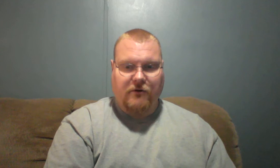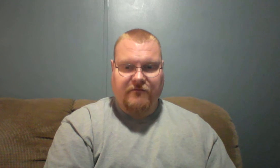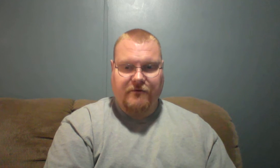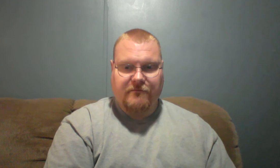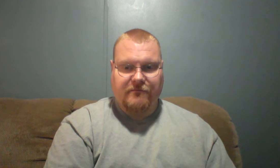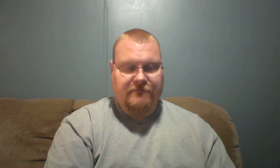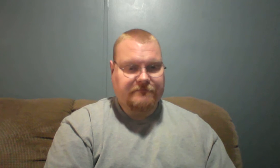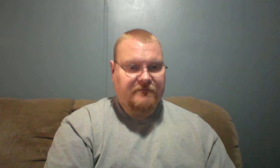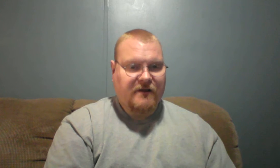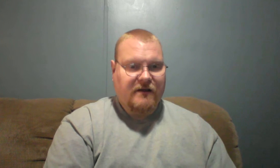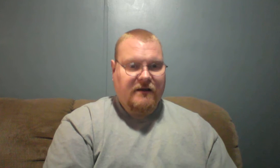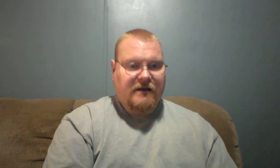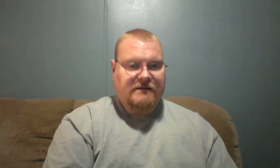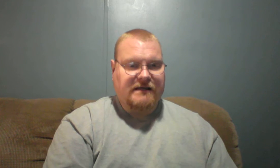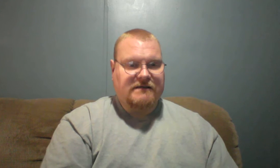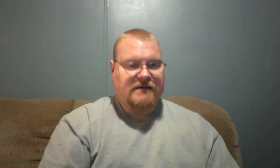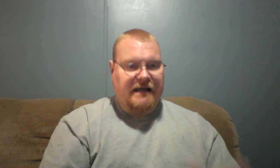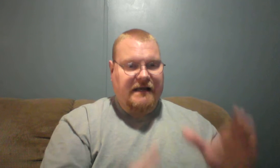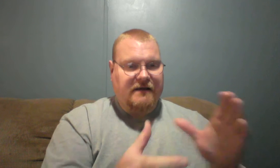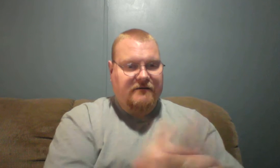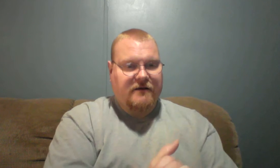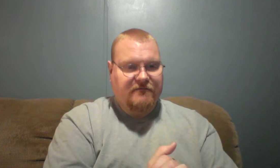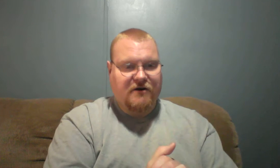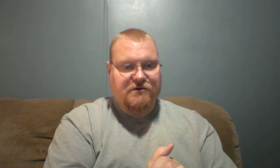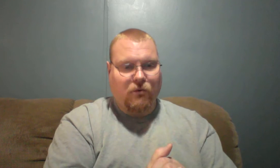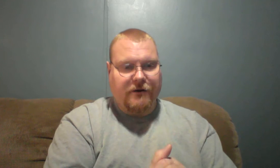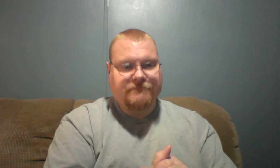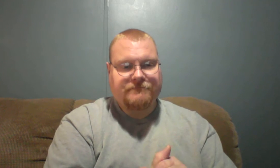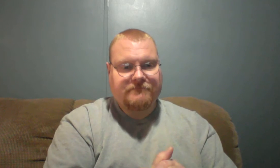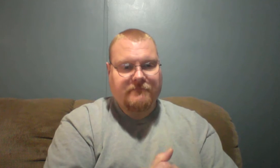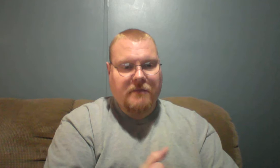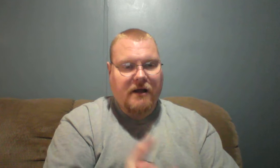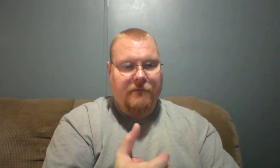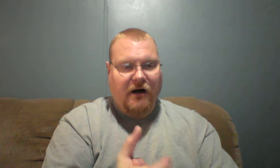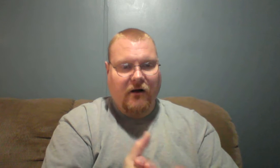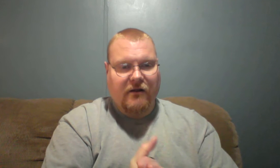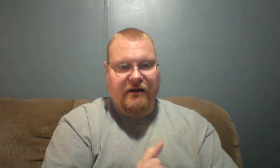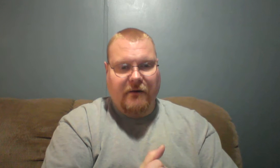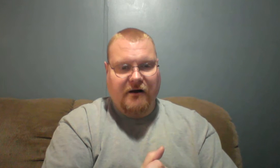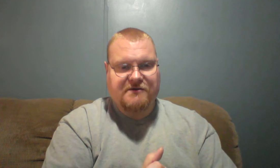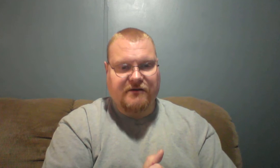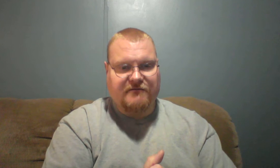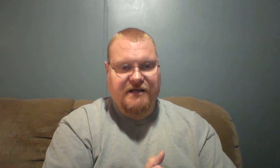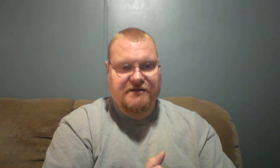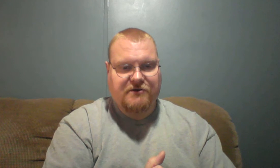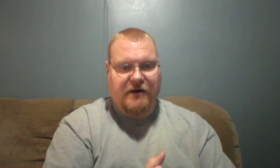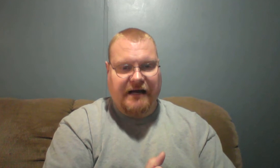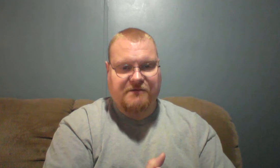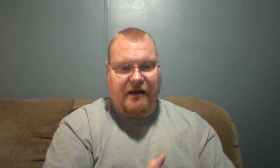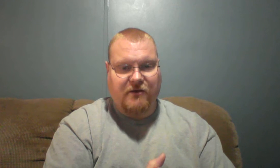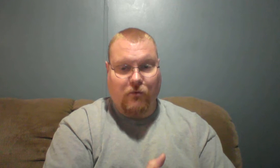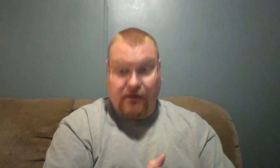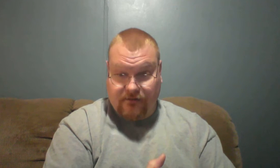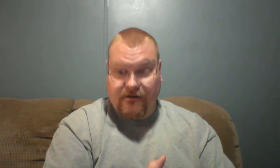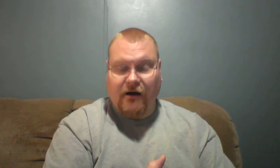over you. It says in verse one, Paul, an apostle of Jesus Christ by the will of God,